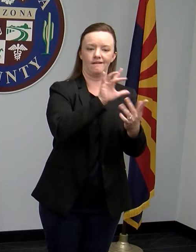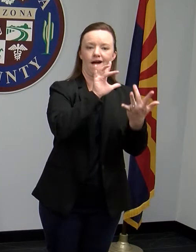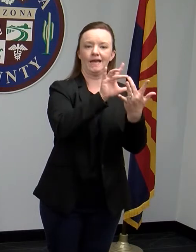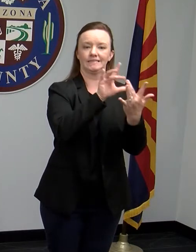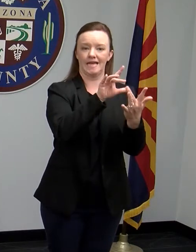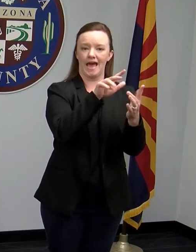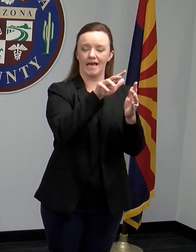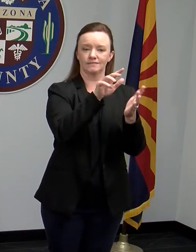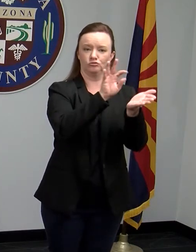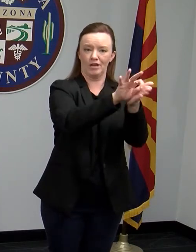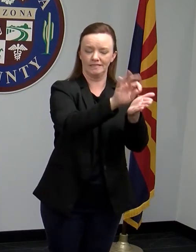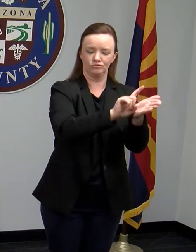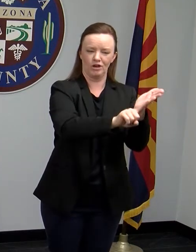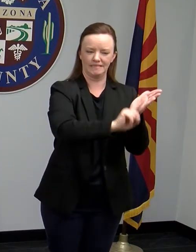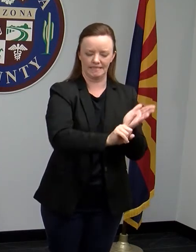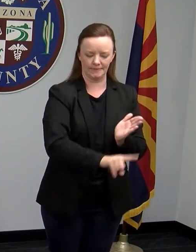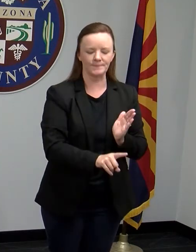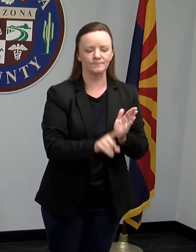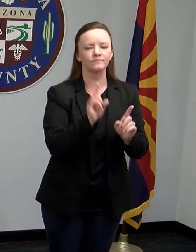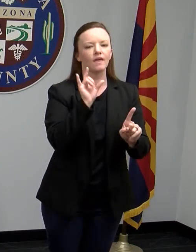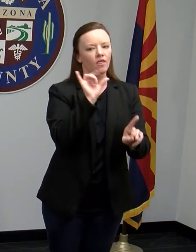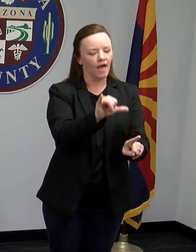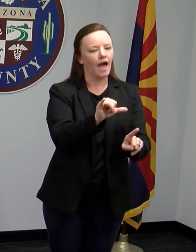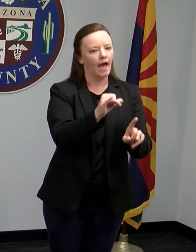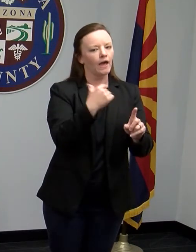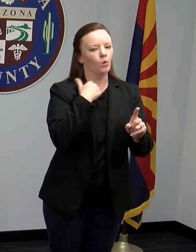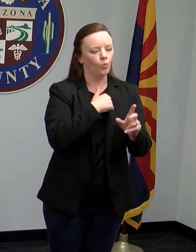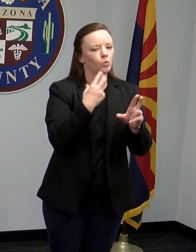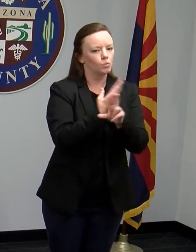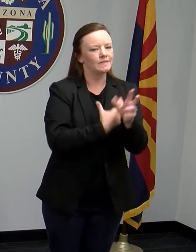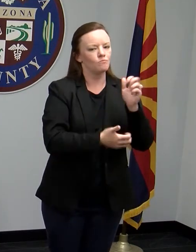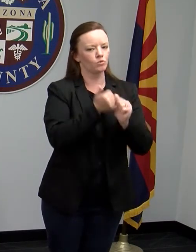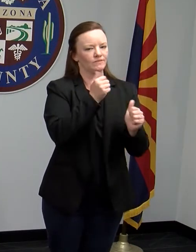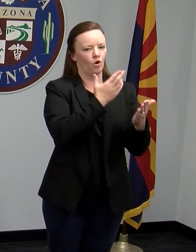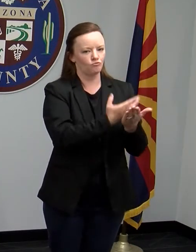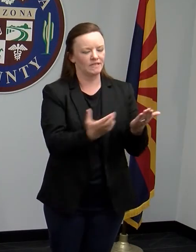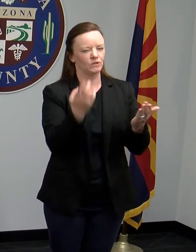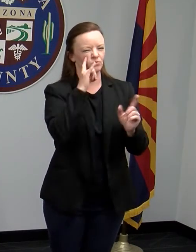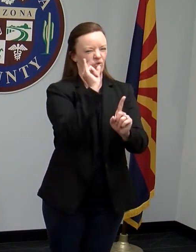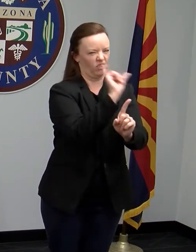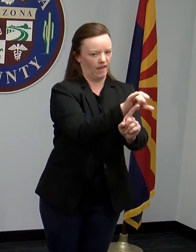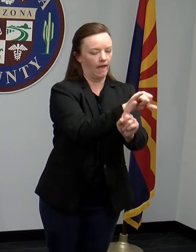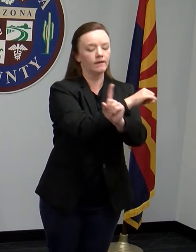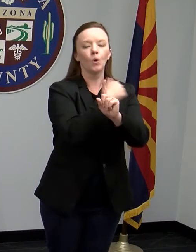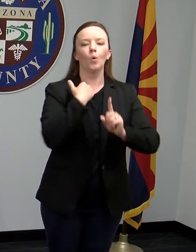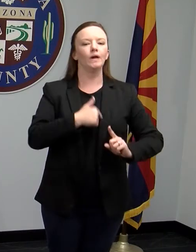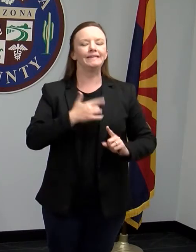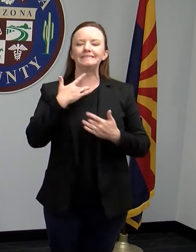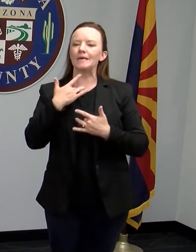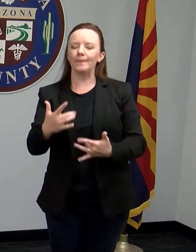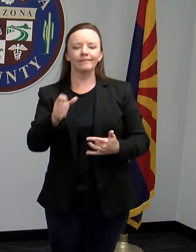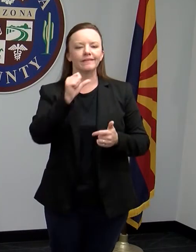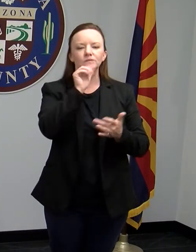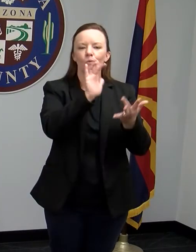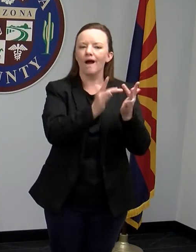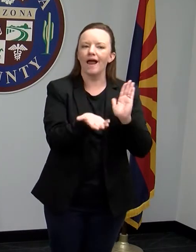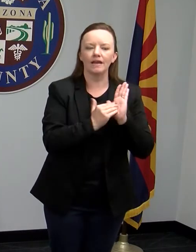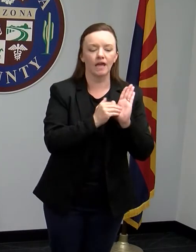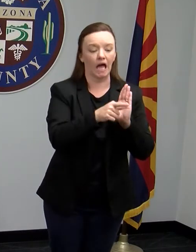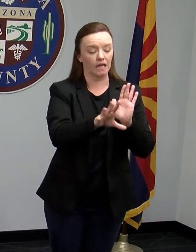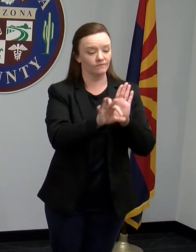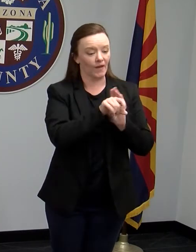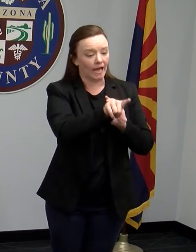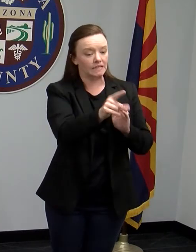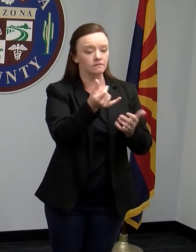our resources and typically we do not contact cases again to find out how long they were ill or if they